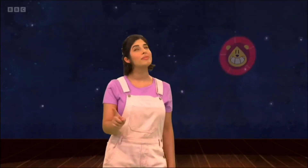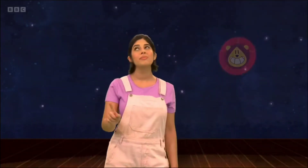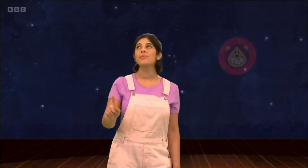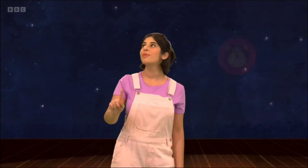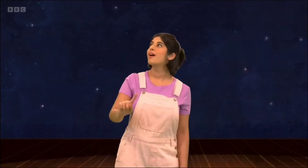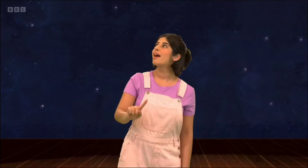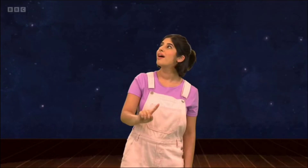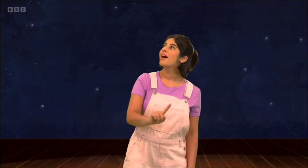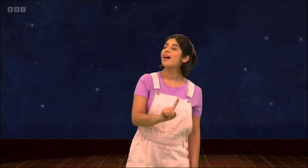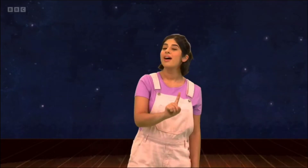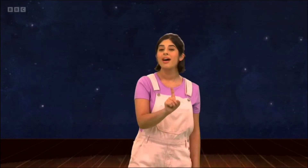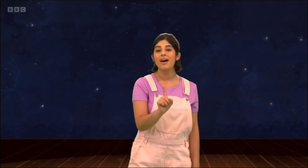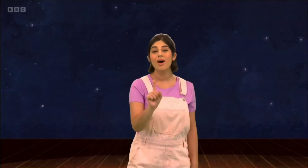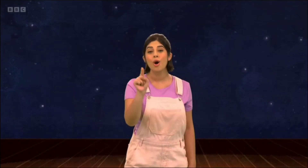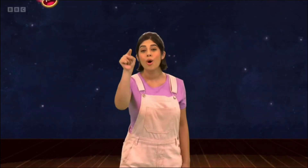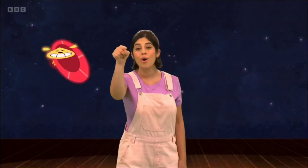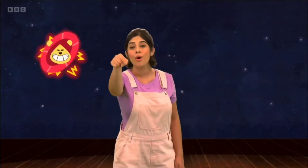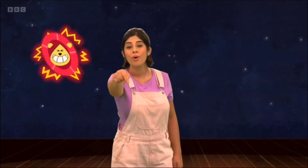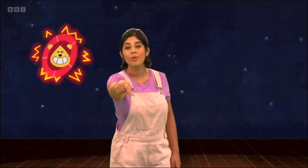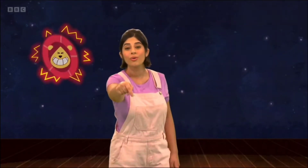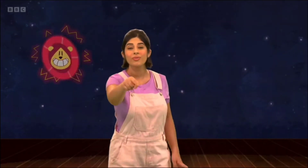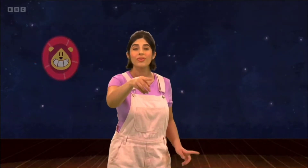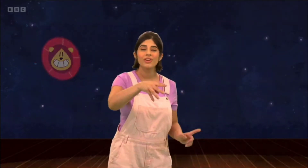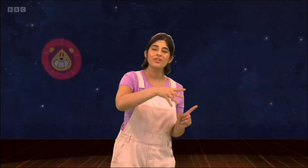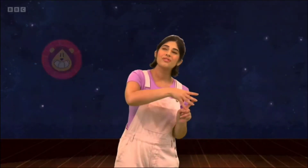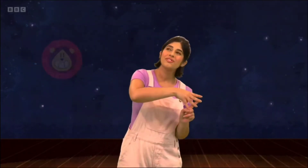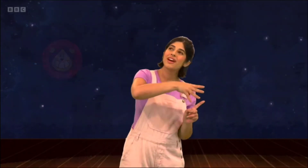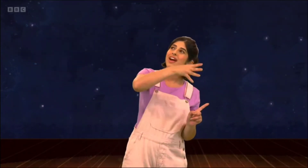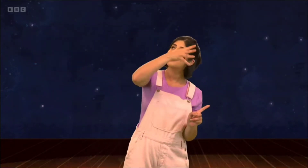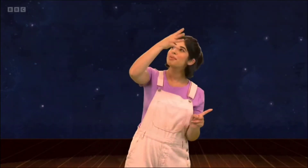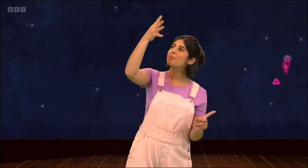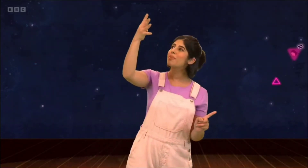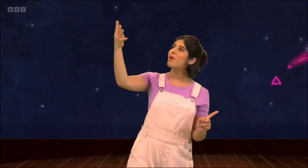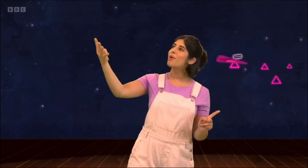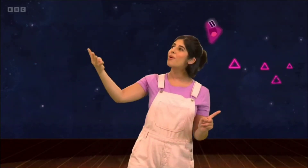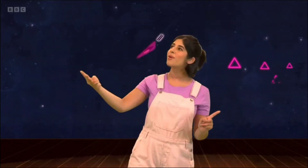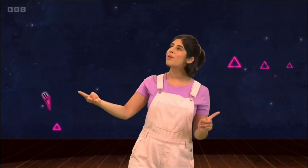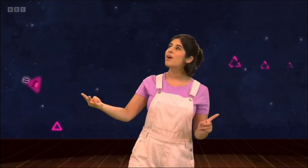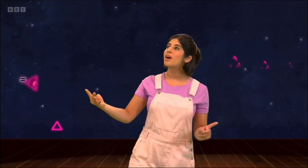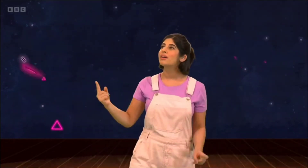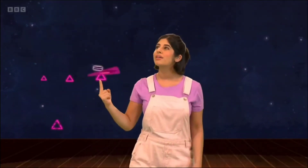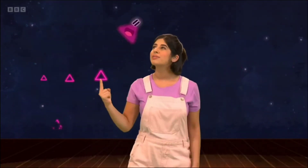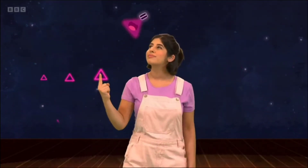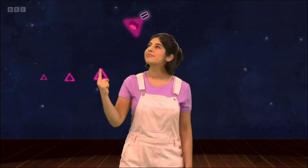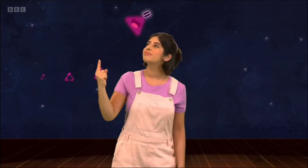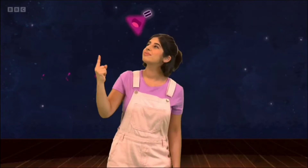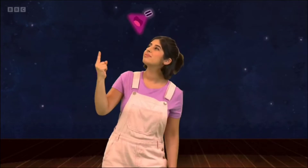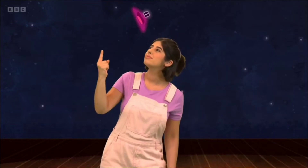Somewhere over the rainbow, way